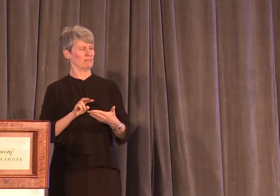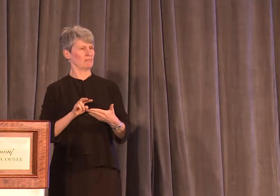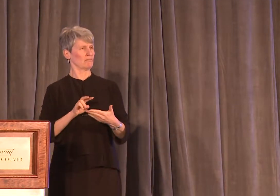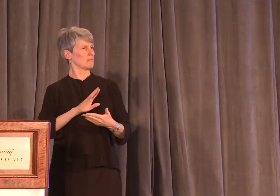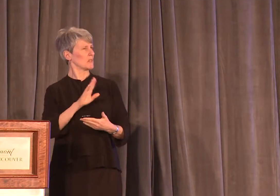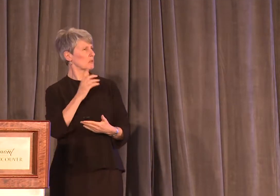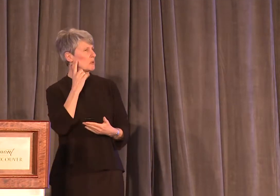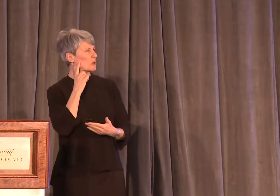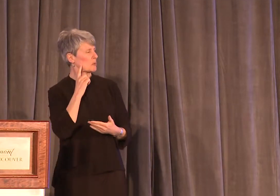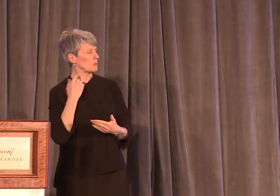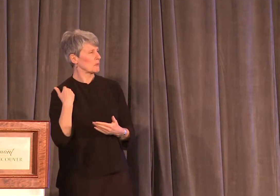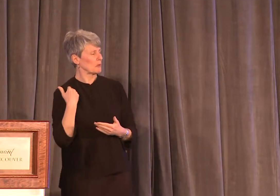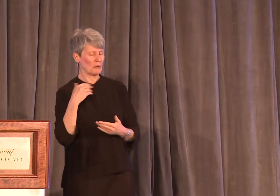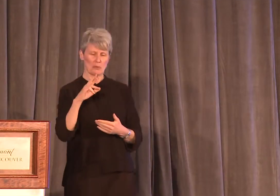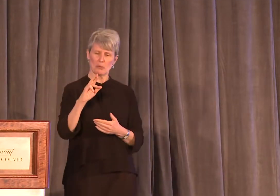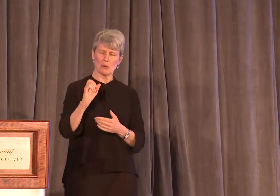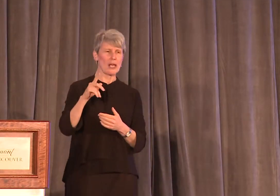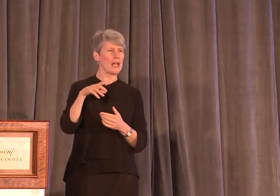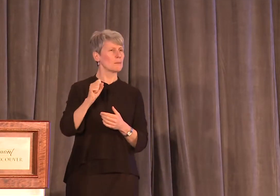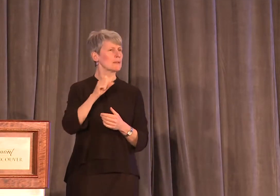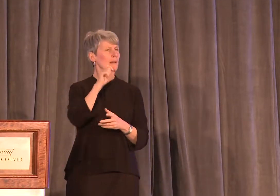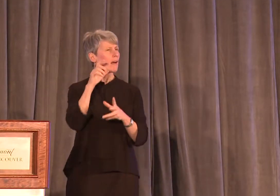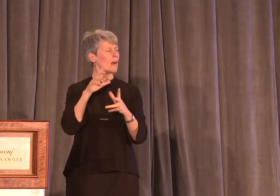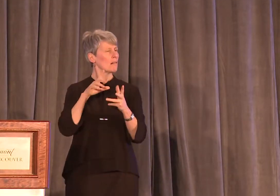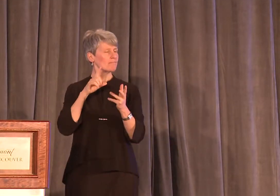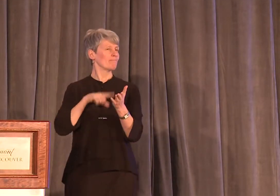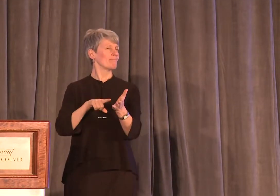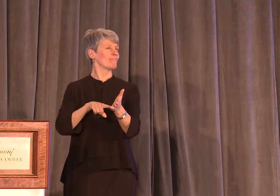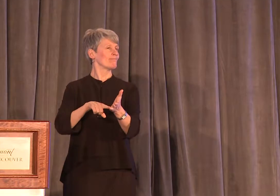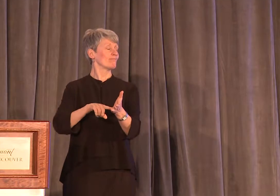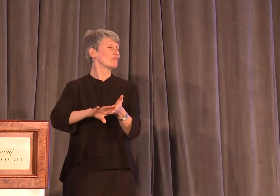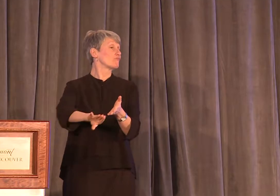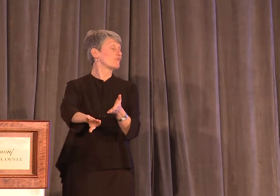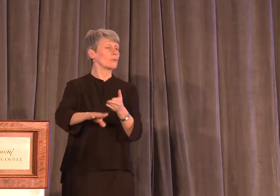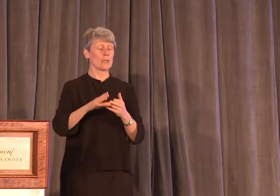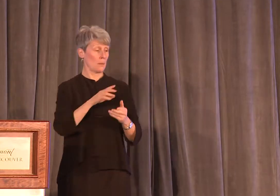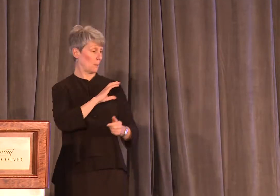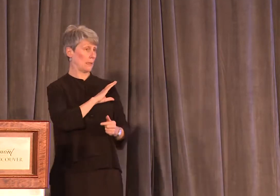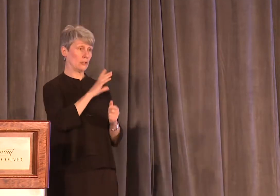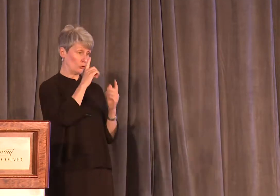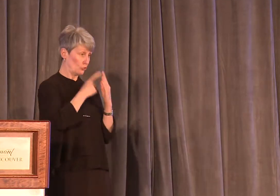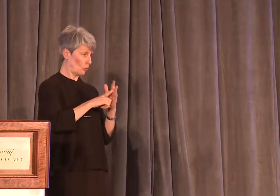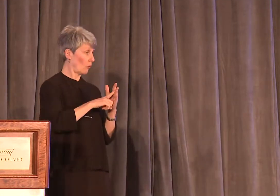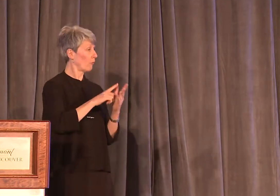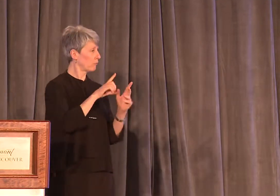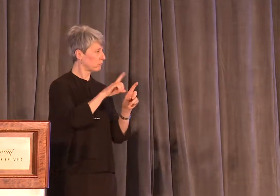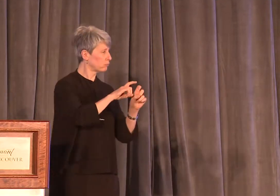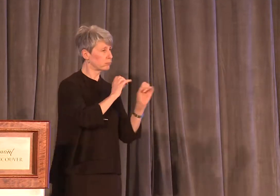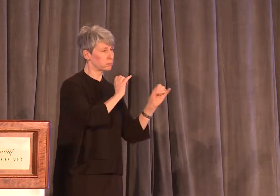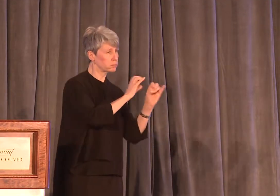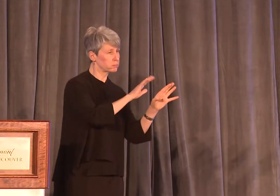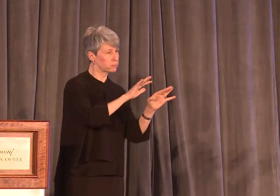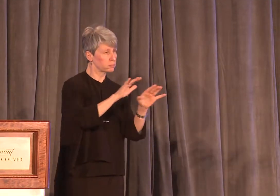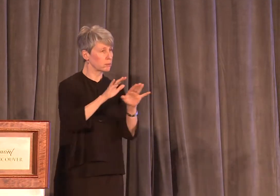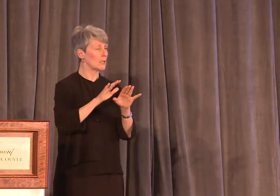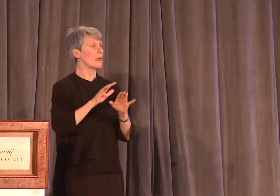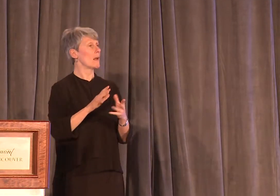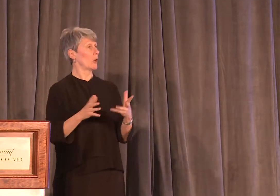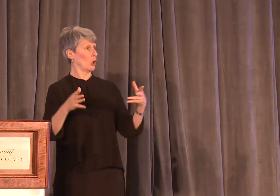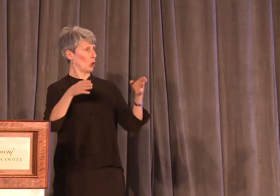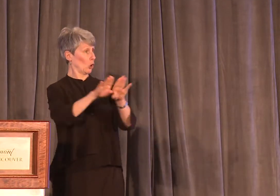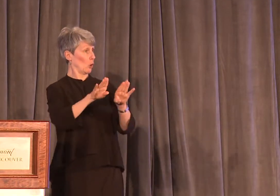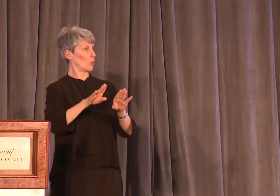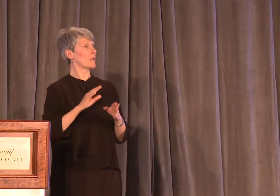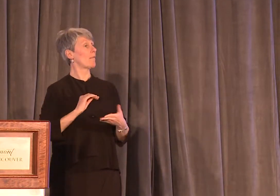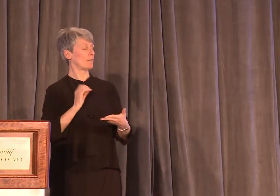before, and basically what it is is that when a police officer finishes any criminal investigation, they give it a code to signify the